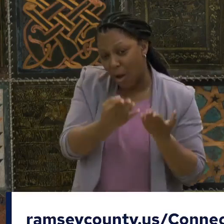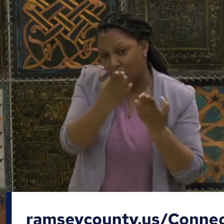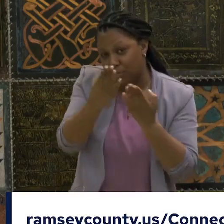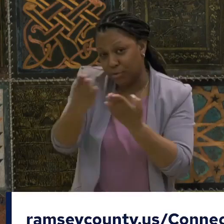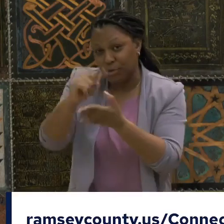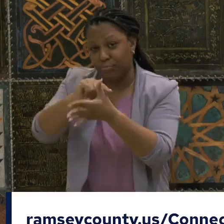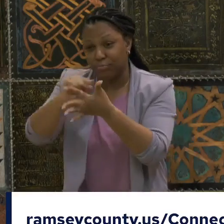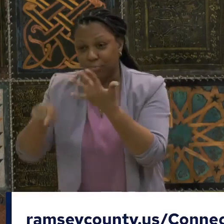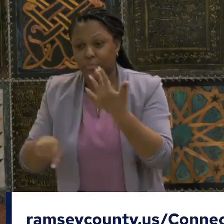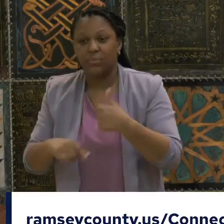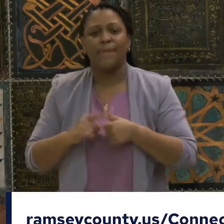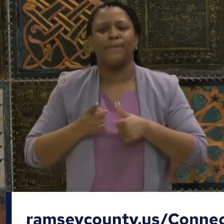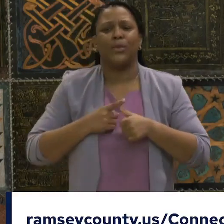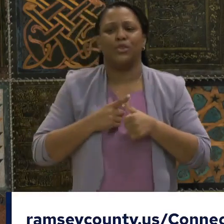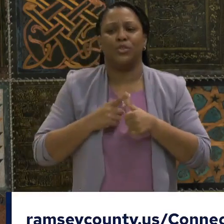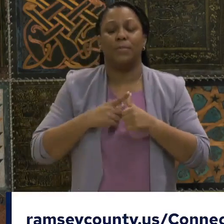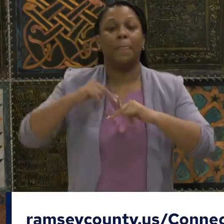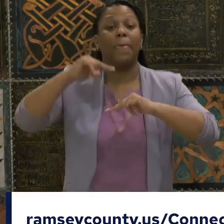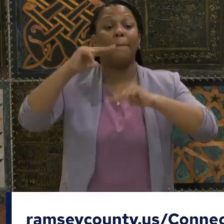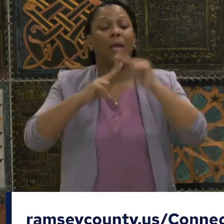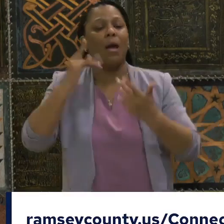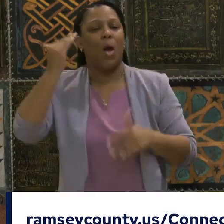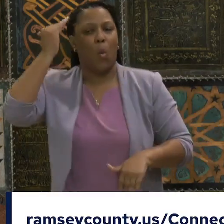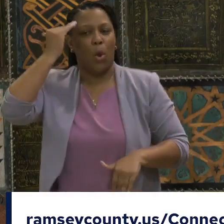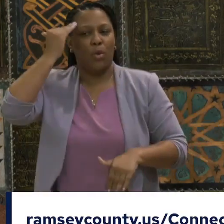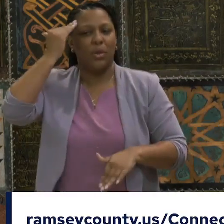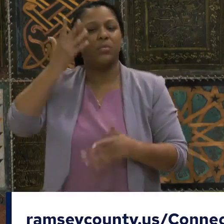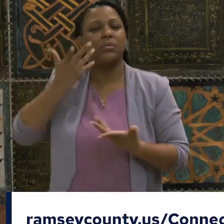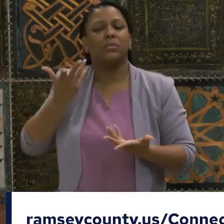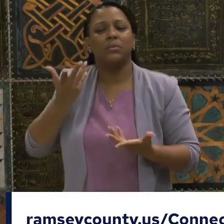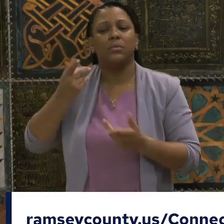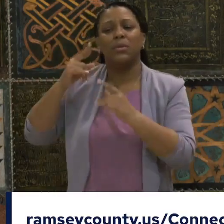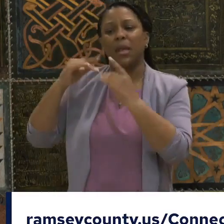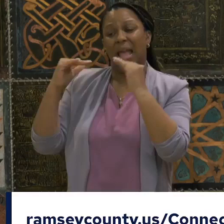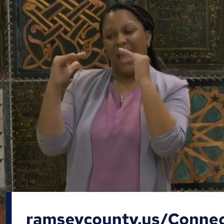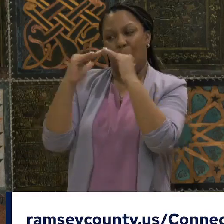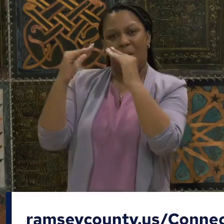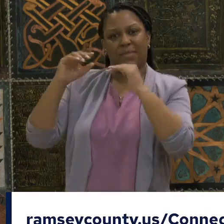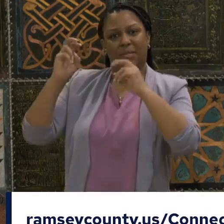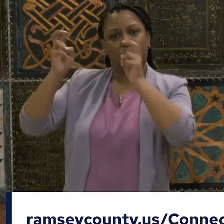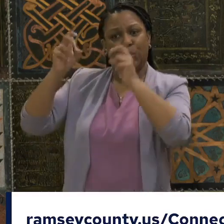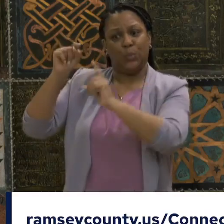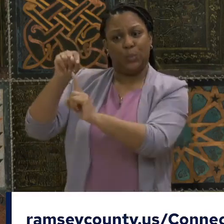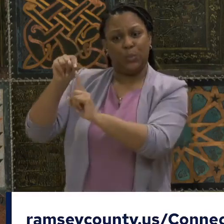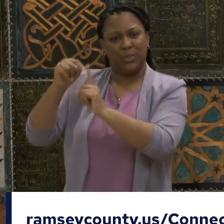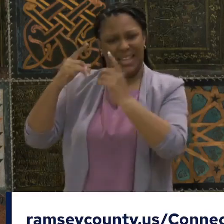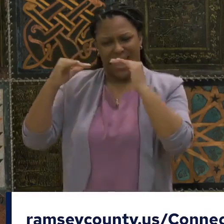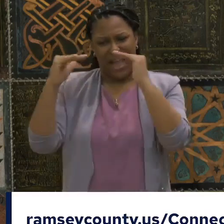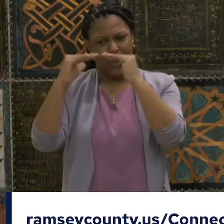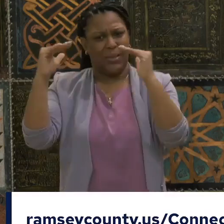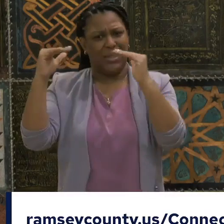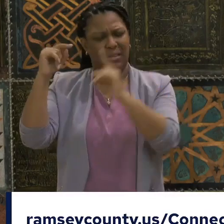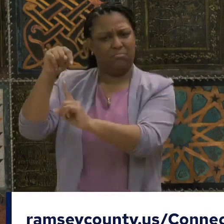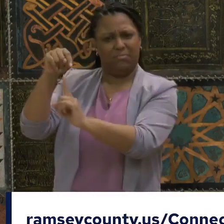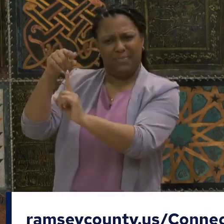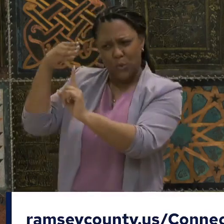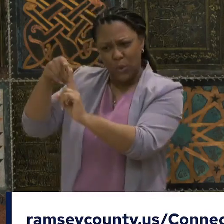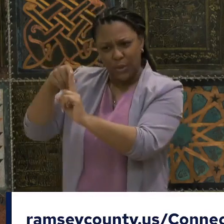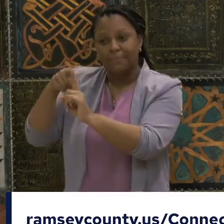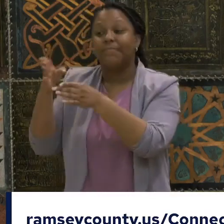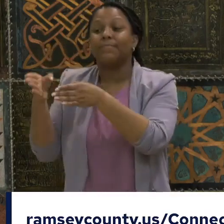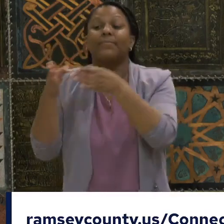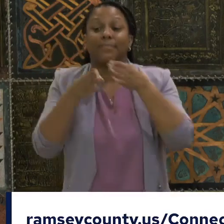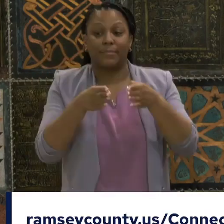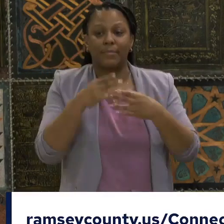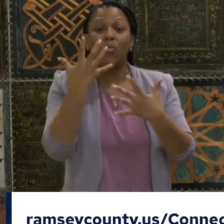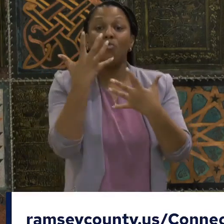digital equity as an equity issue, strengthening and growing existing programs, collaborating to maximize federal